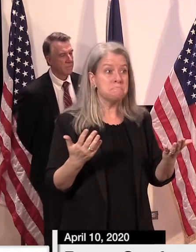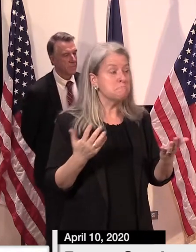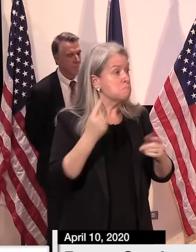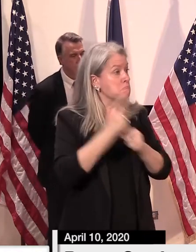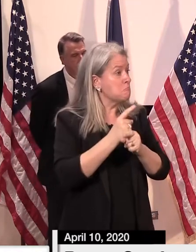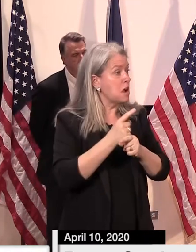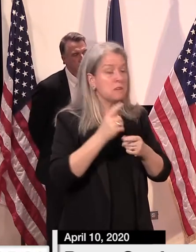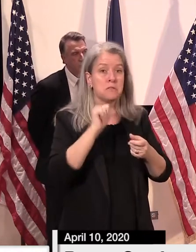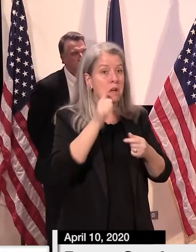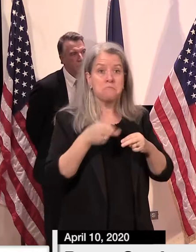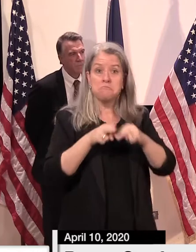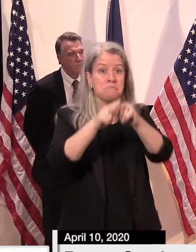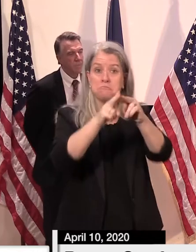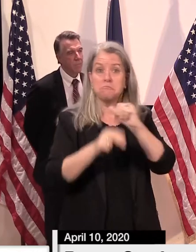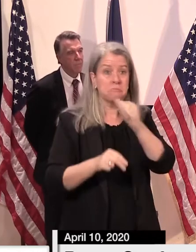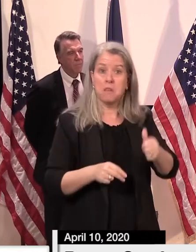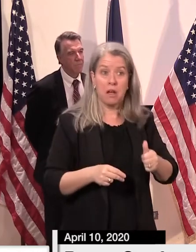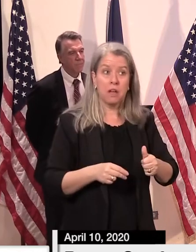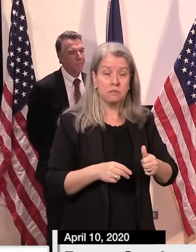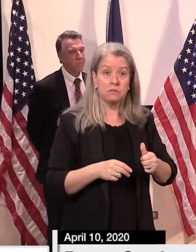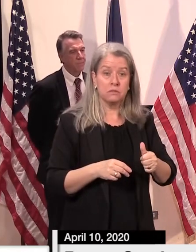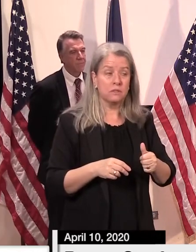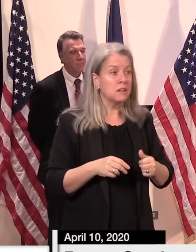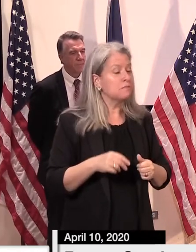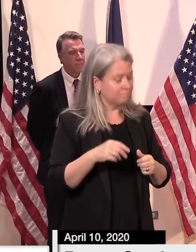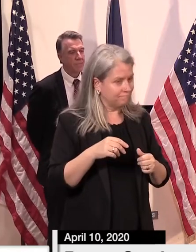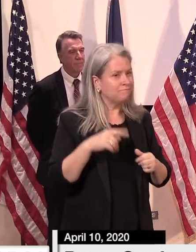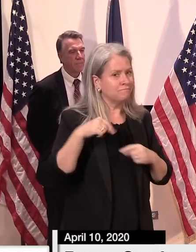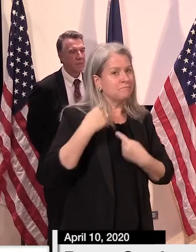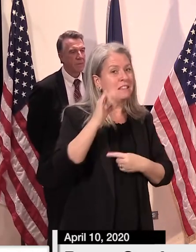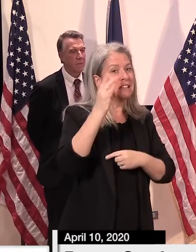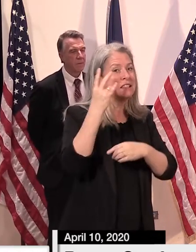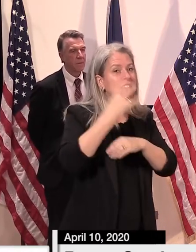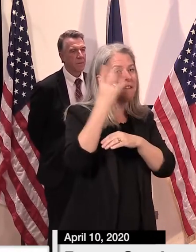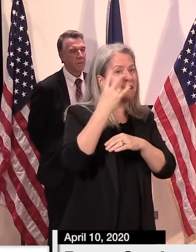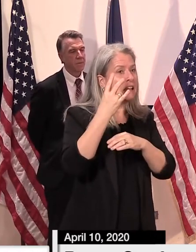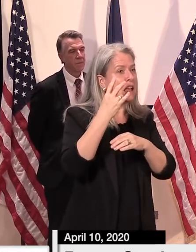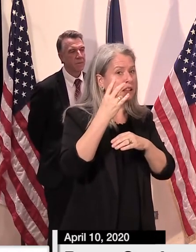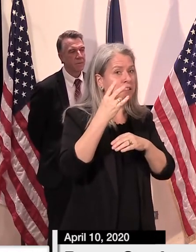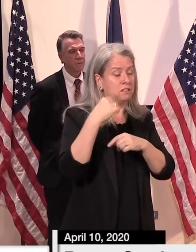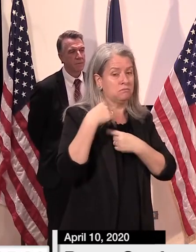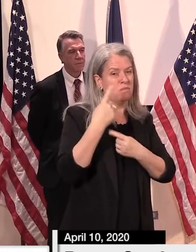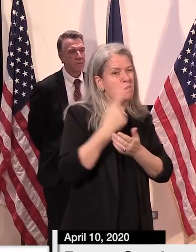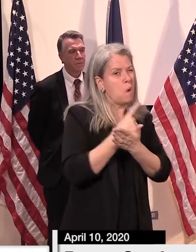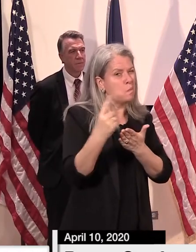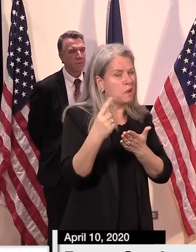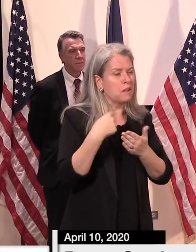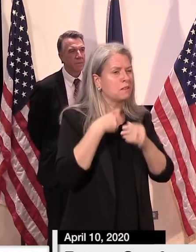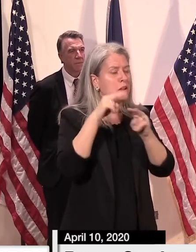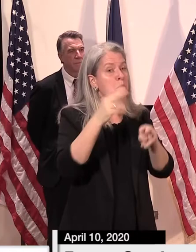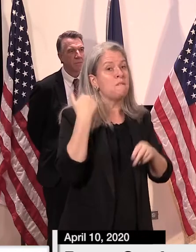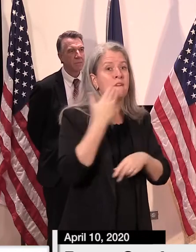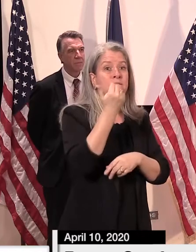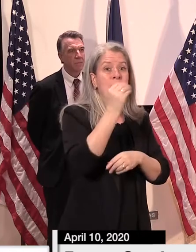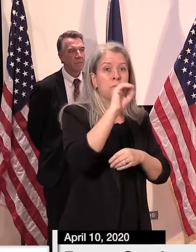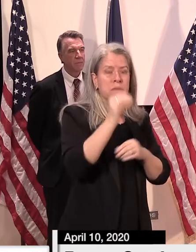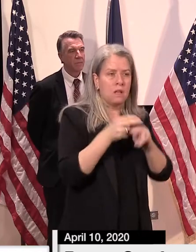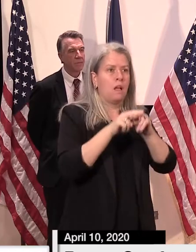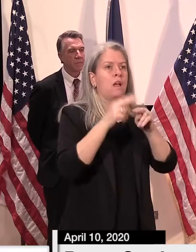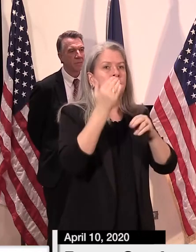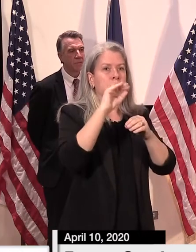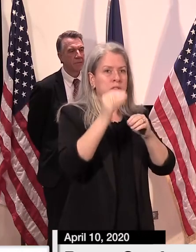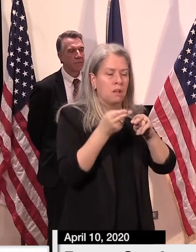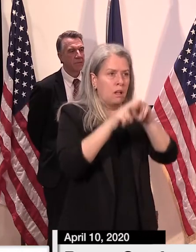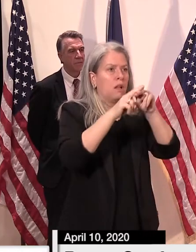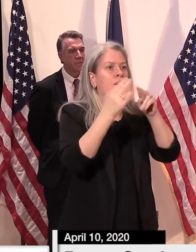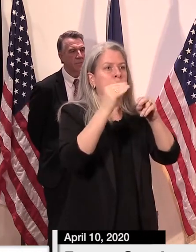brighter. Vermont has seen its seven-day average growth rate fall from approximately 15 percent to approximately